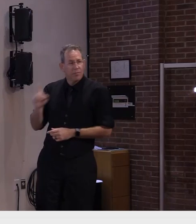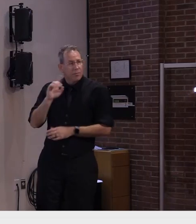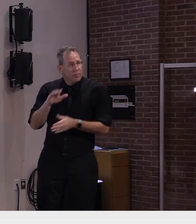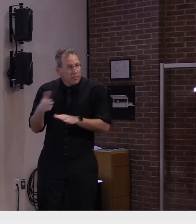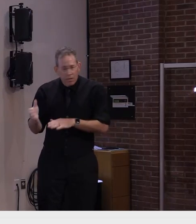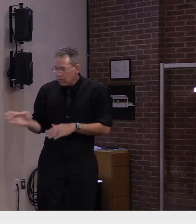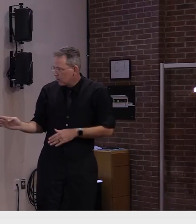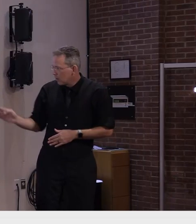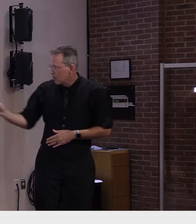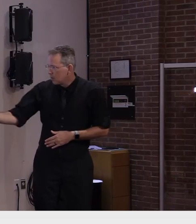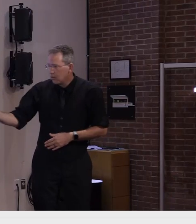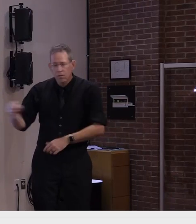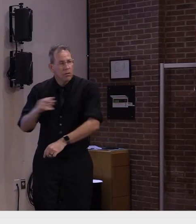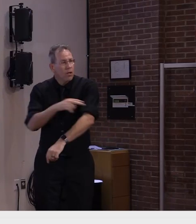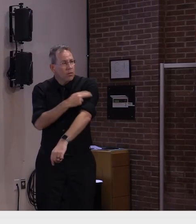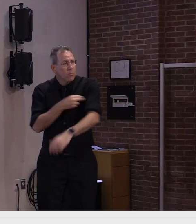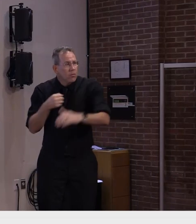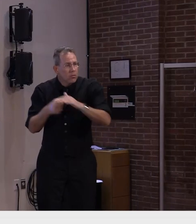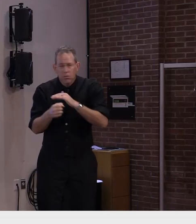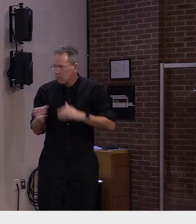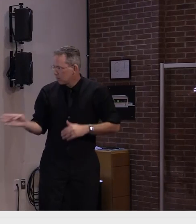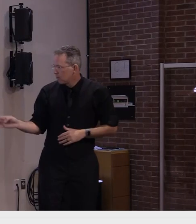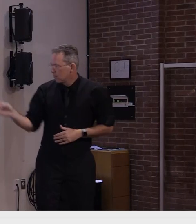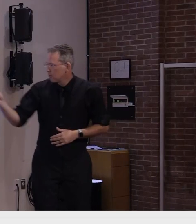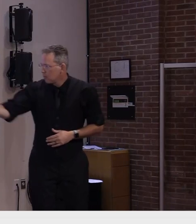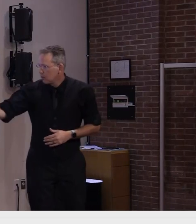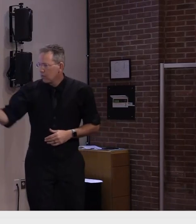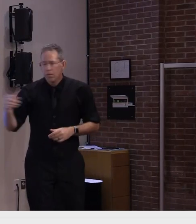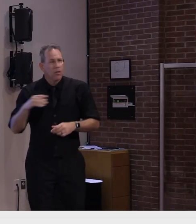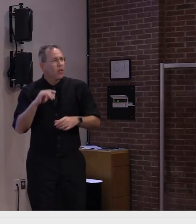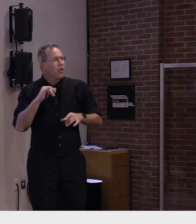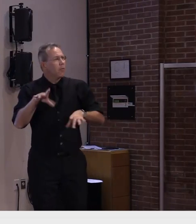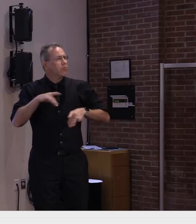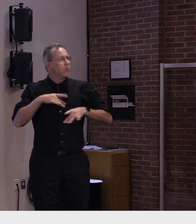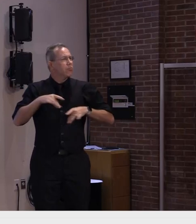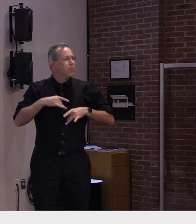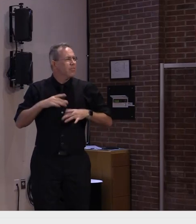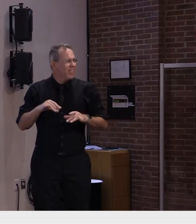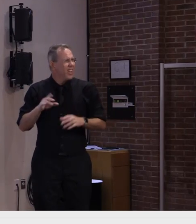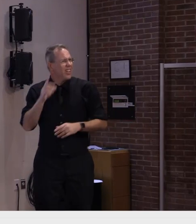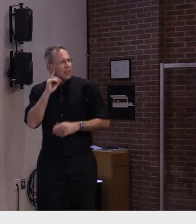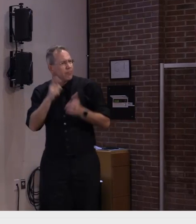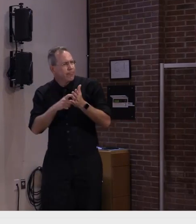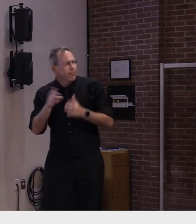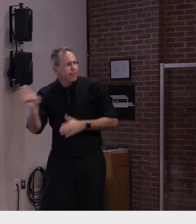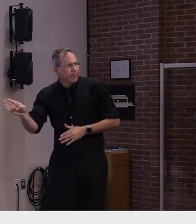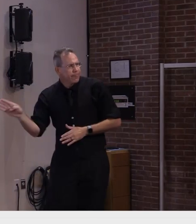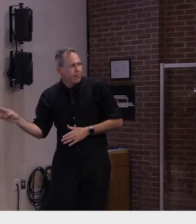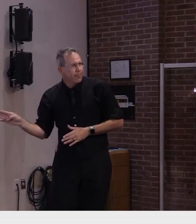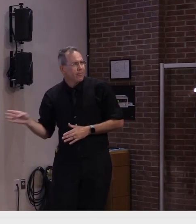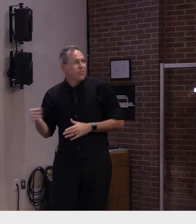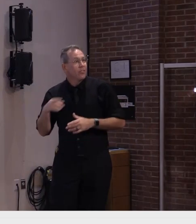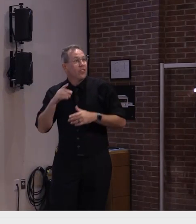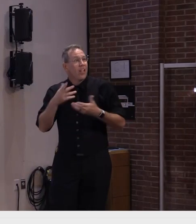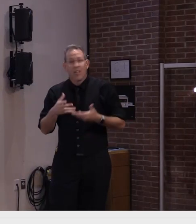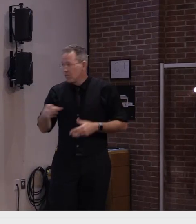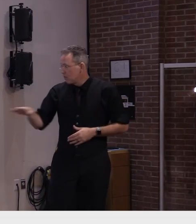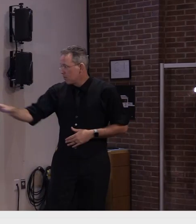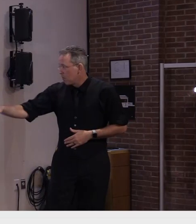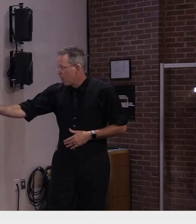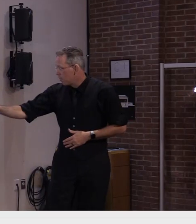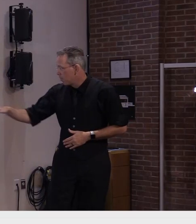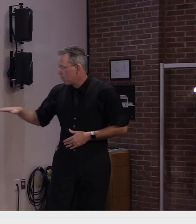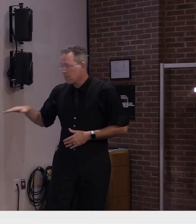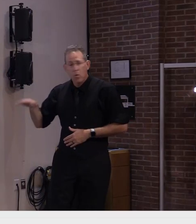and then states at the high end of the vaccination rate with vermont specifically included as well so again even though our cases are rising in